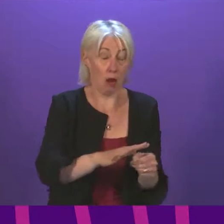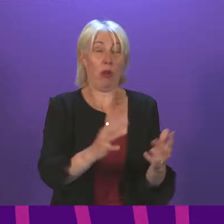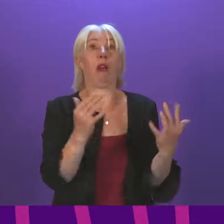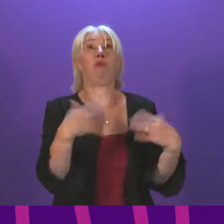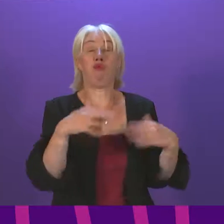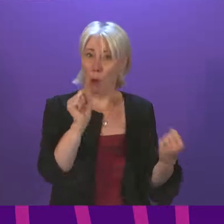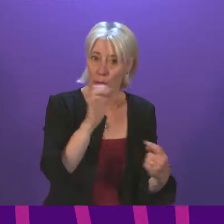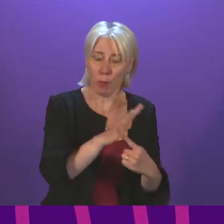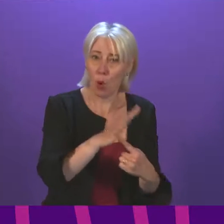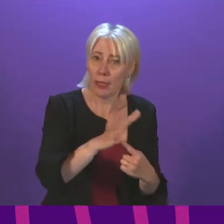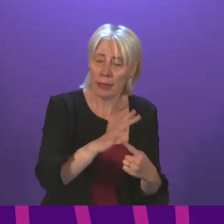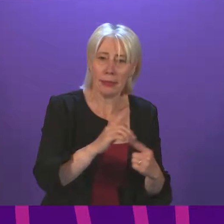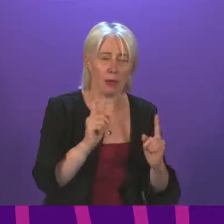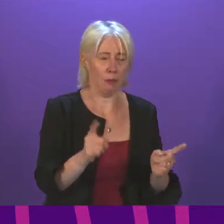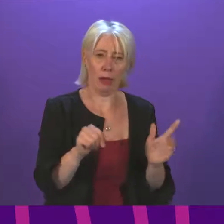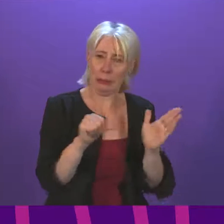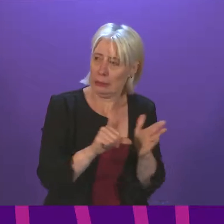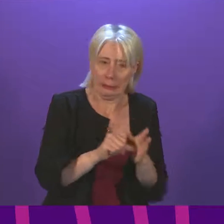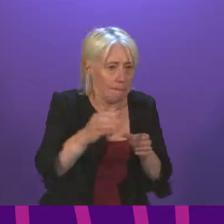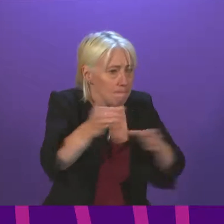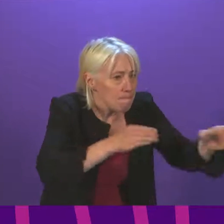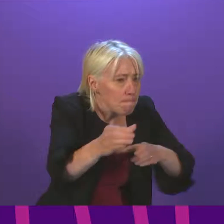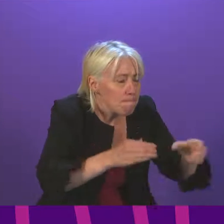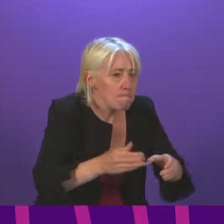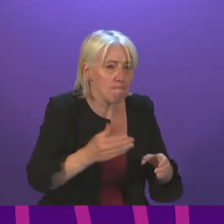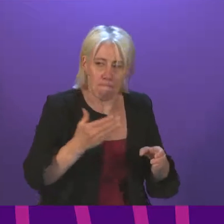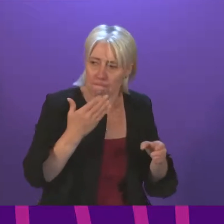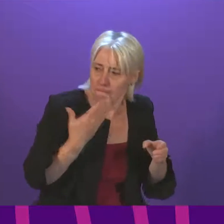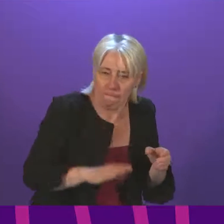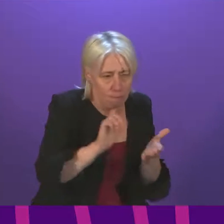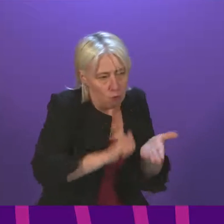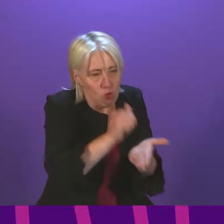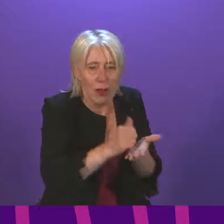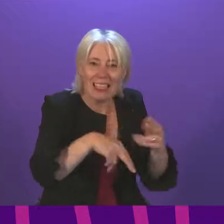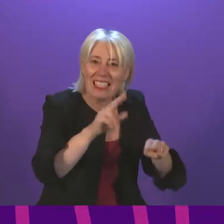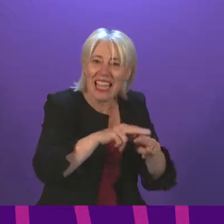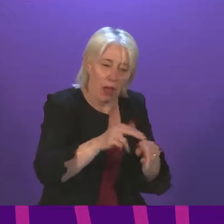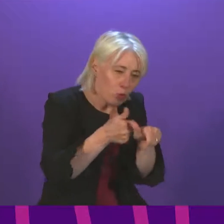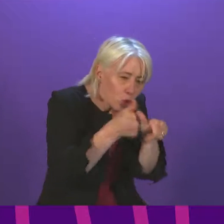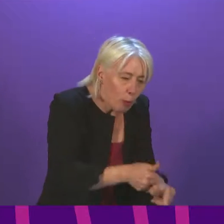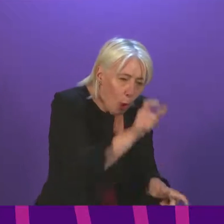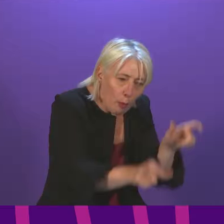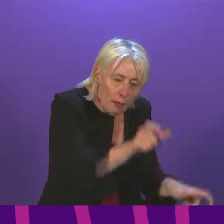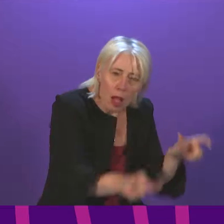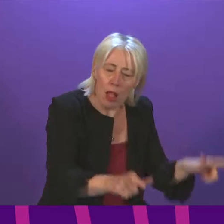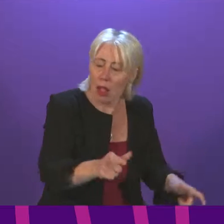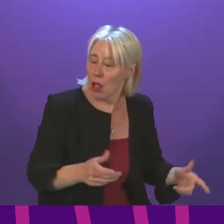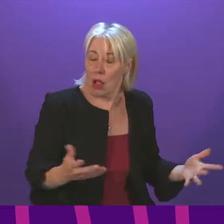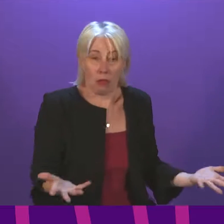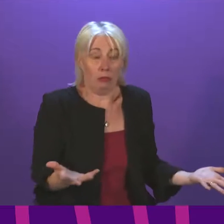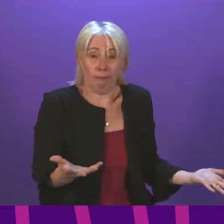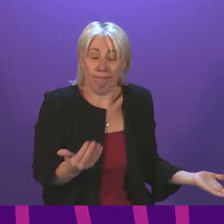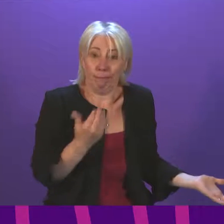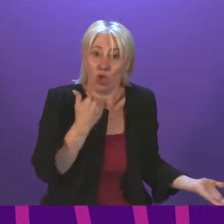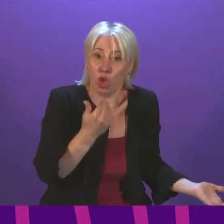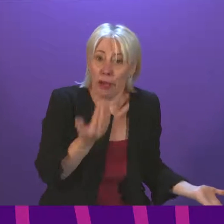important sector in which it is difficult to recruit the necessary numbers of staff to support the patients and the individuals that we require